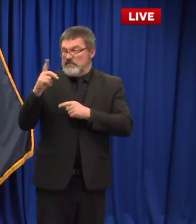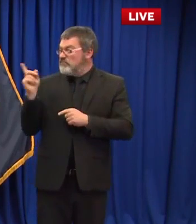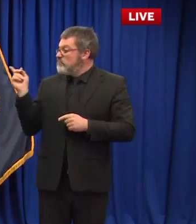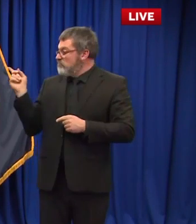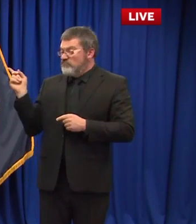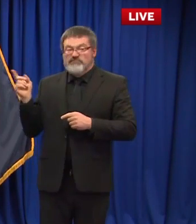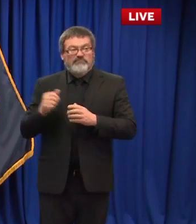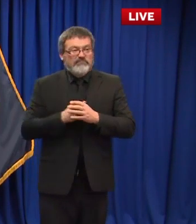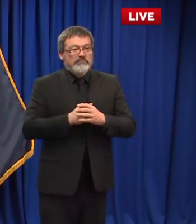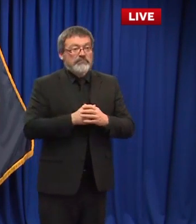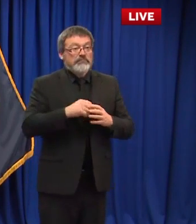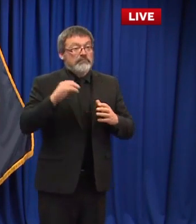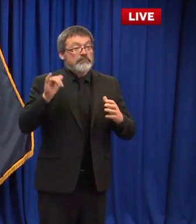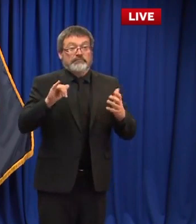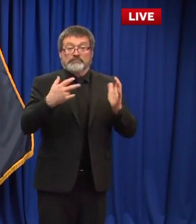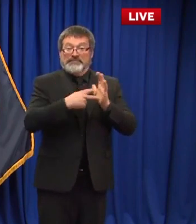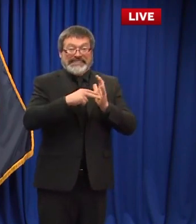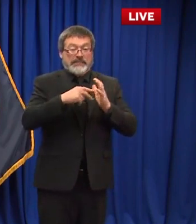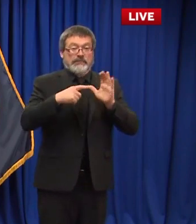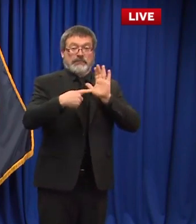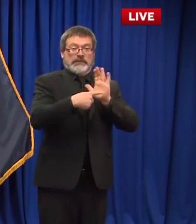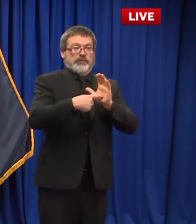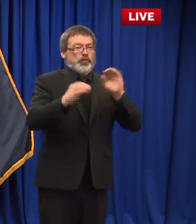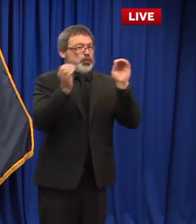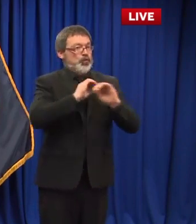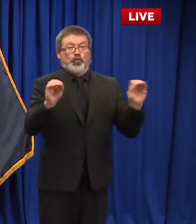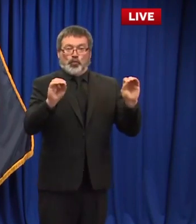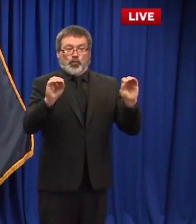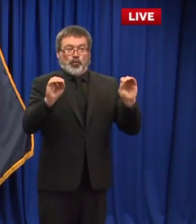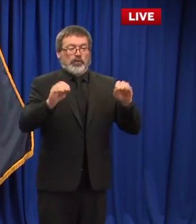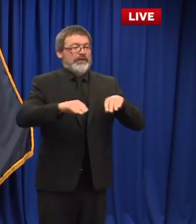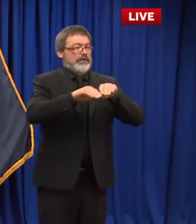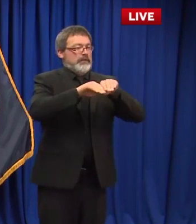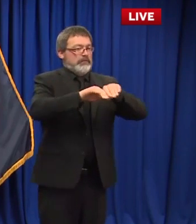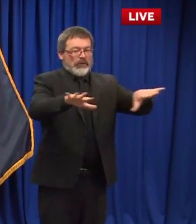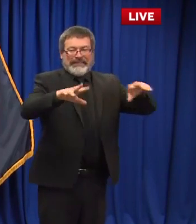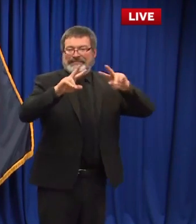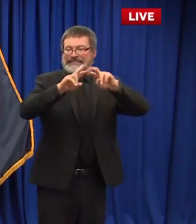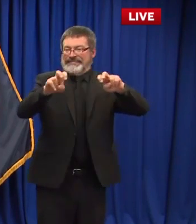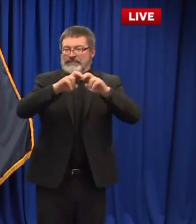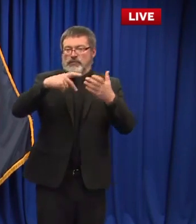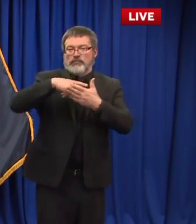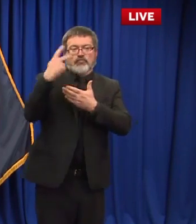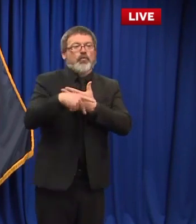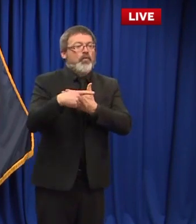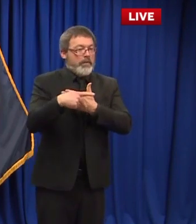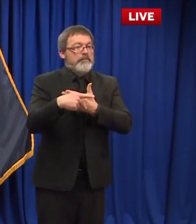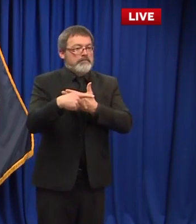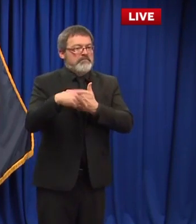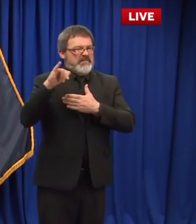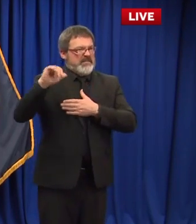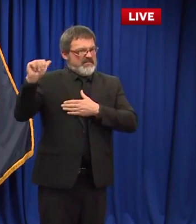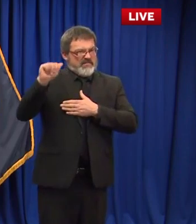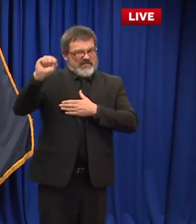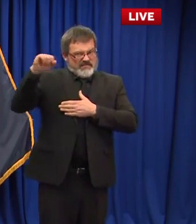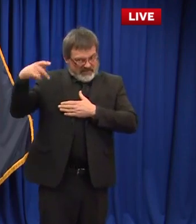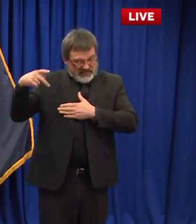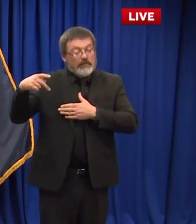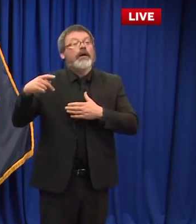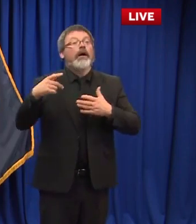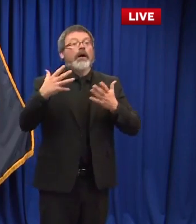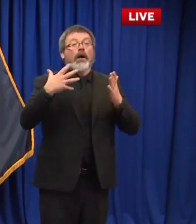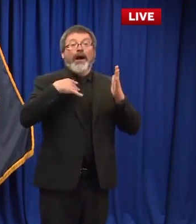assessment program, a community challenge to really help identify asymptomatic spread around our communities. Now that we've been able to